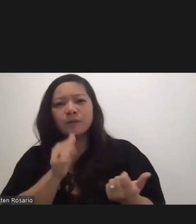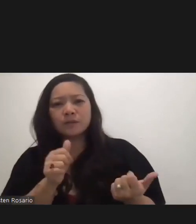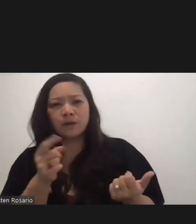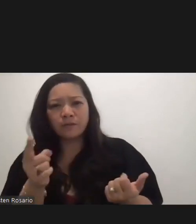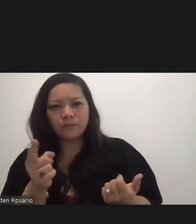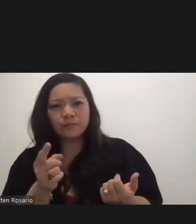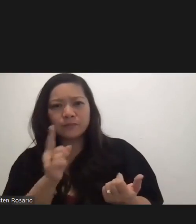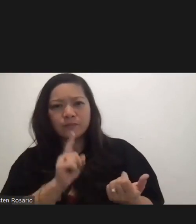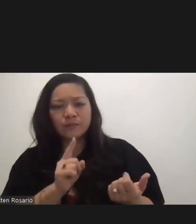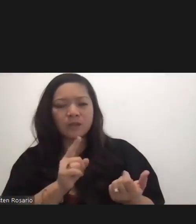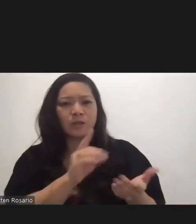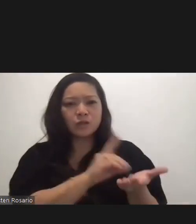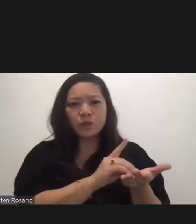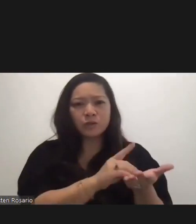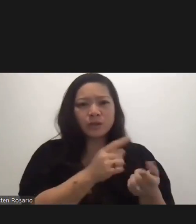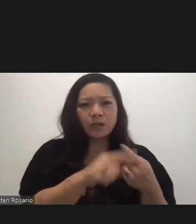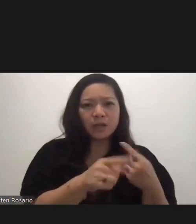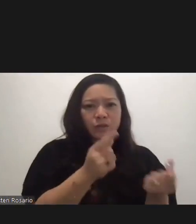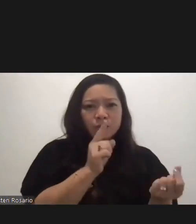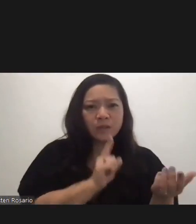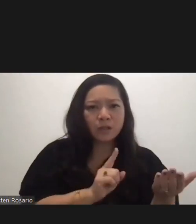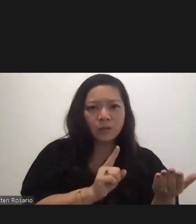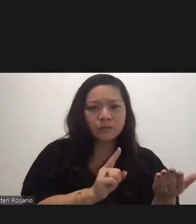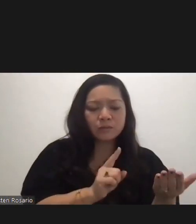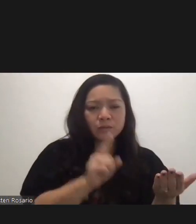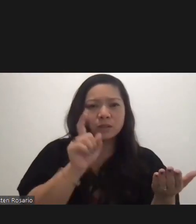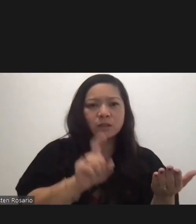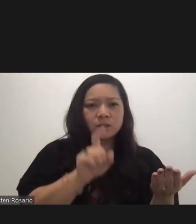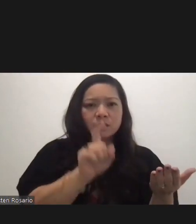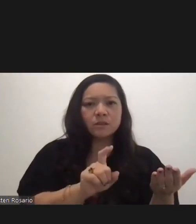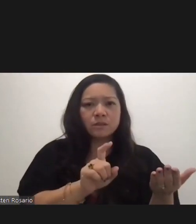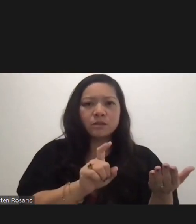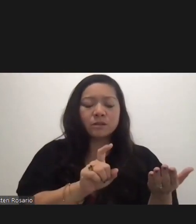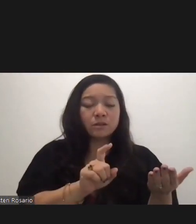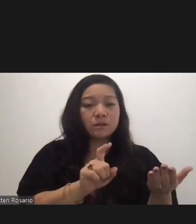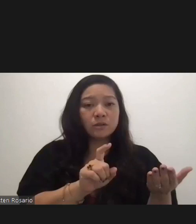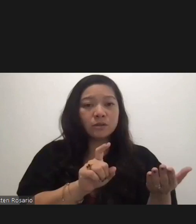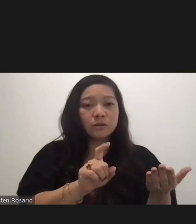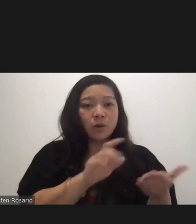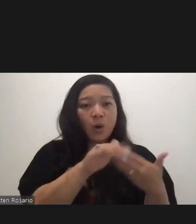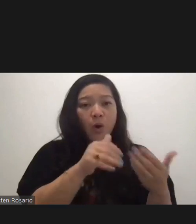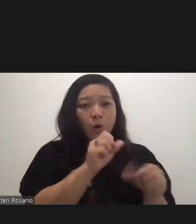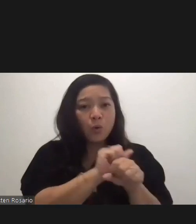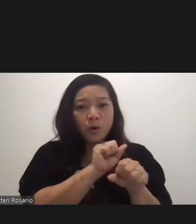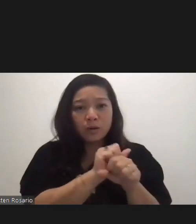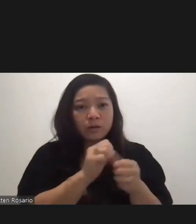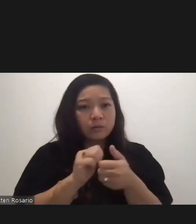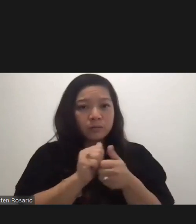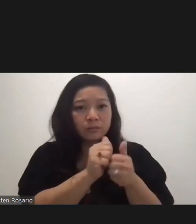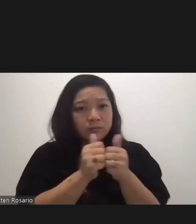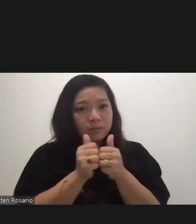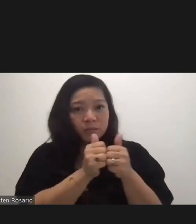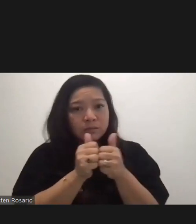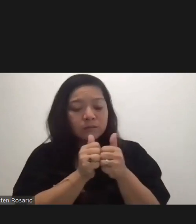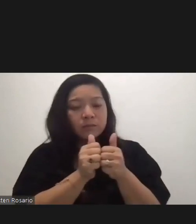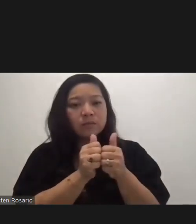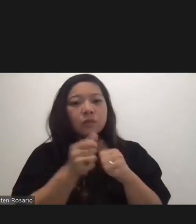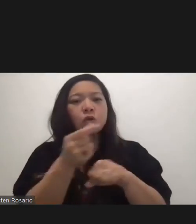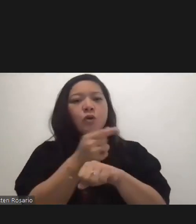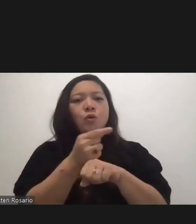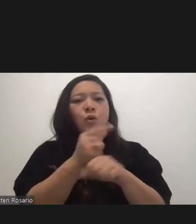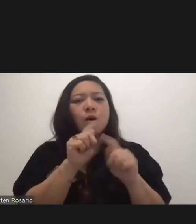You know, Dr. Cabrera can't do it by himself. We have to all work as a united Guam team.